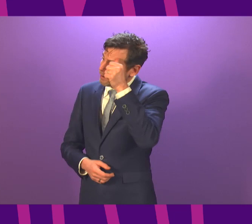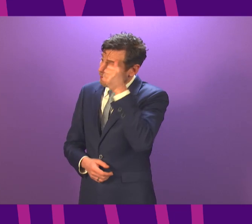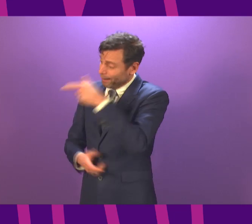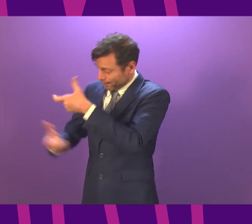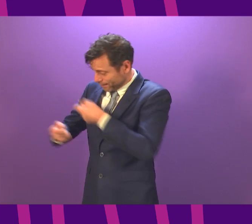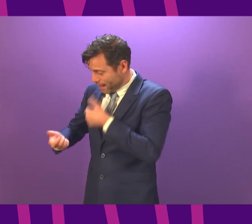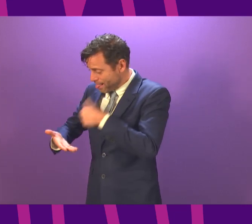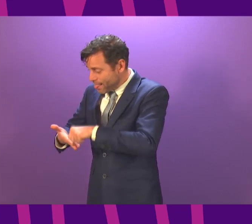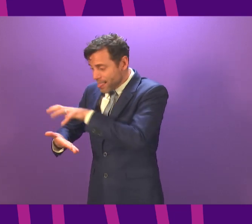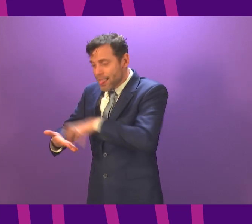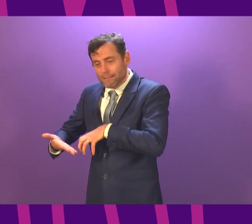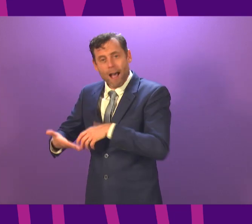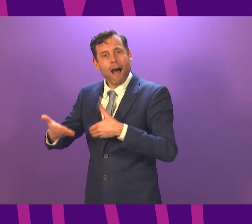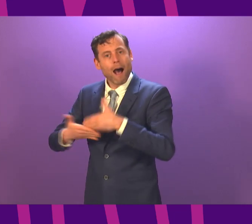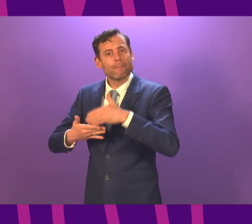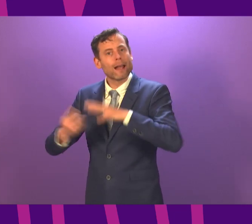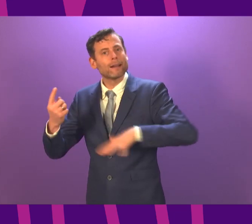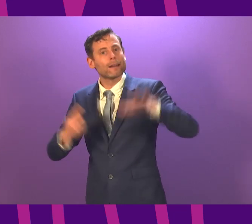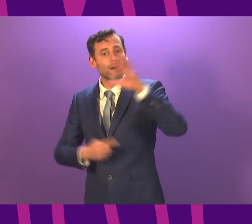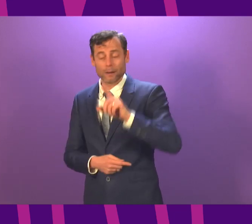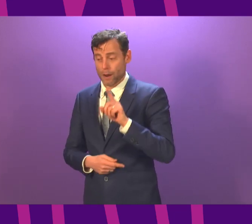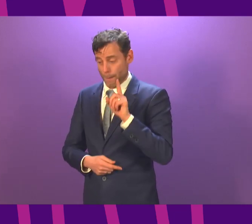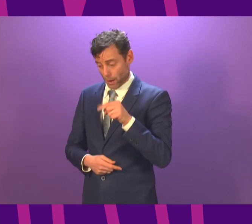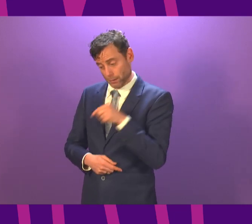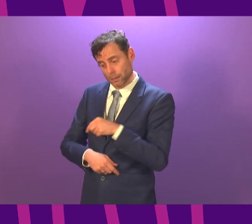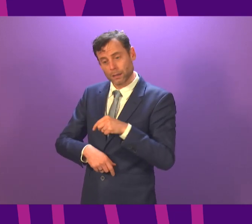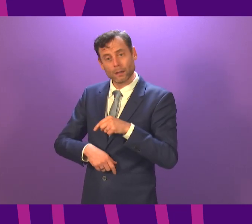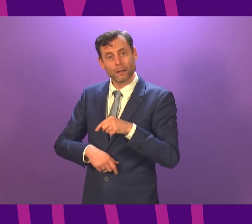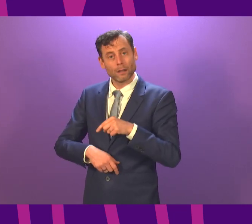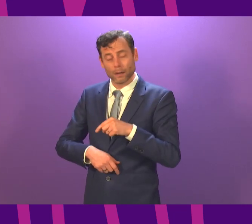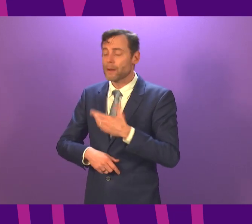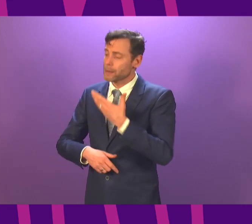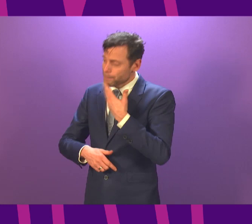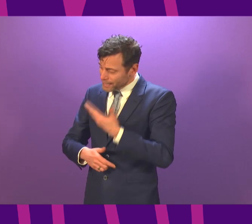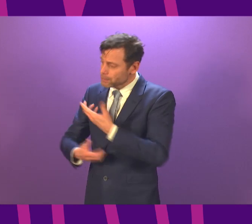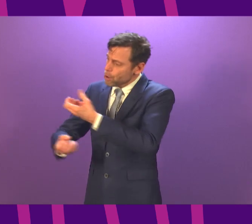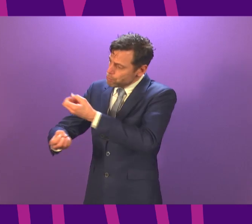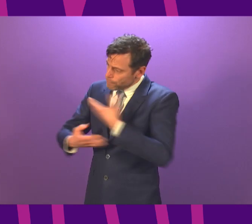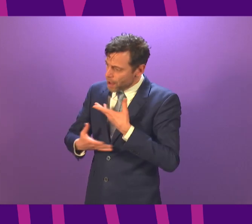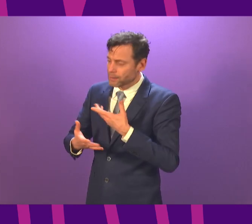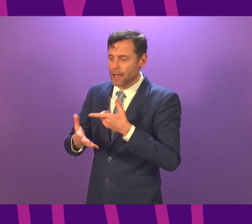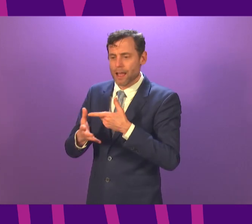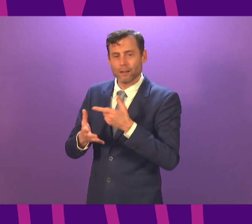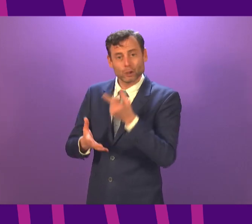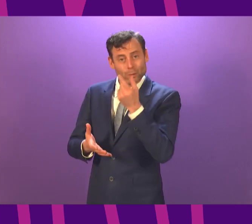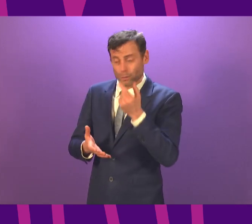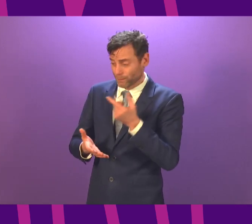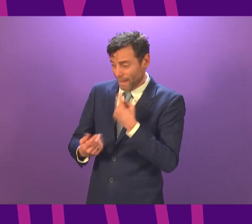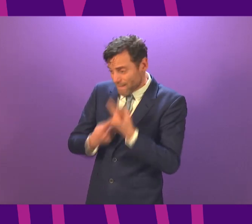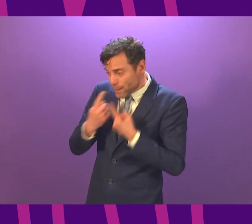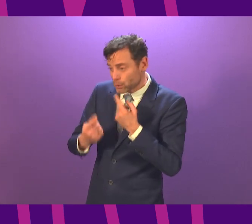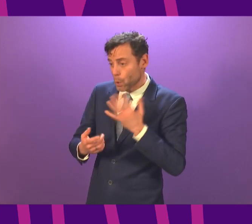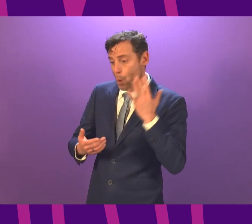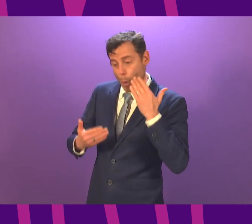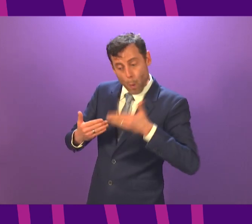anticipated timescales for vaccinations weren't included. Can that be provided as soon as possible? And will she consider using